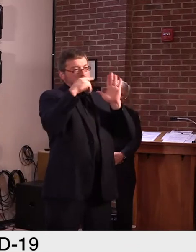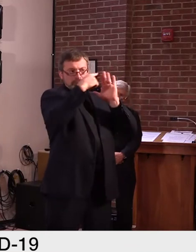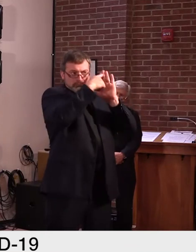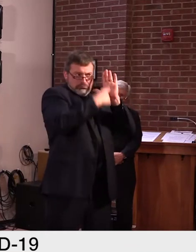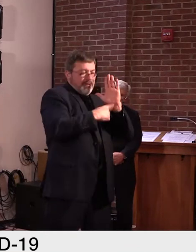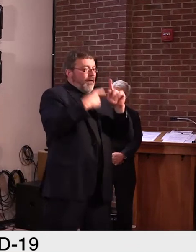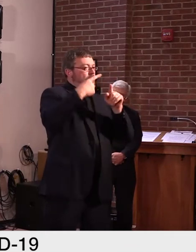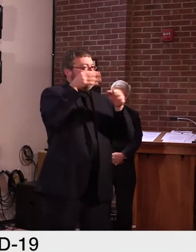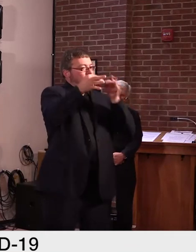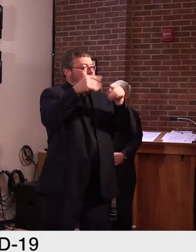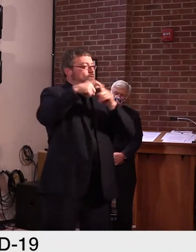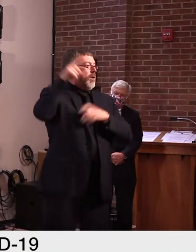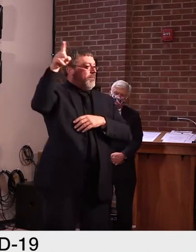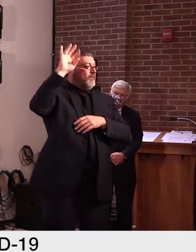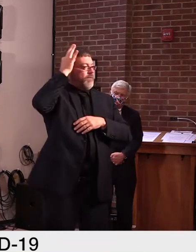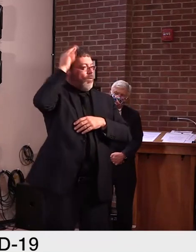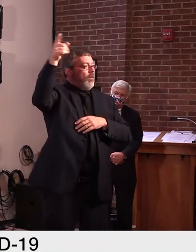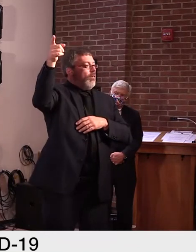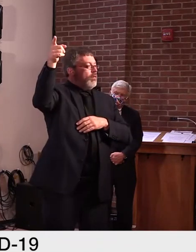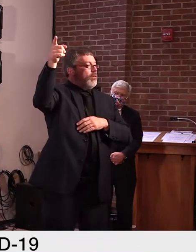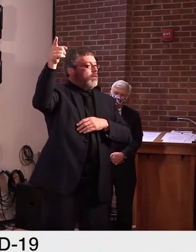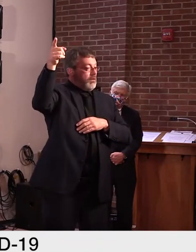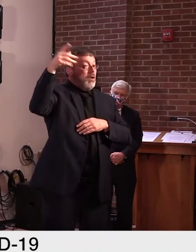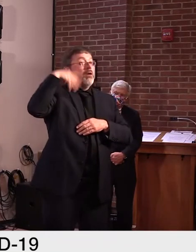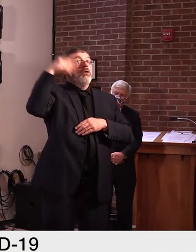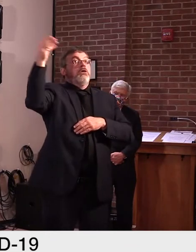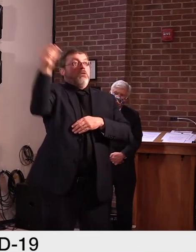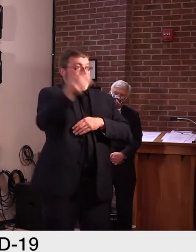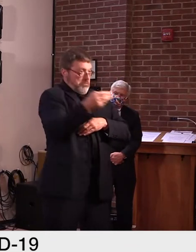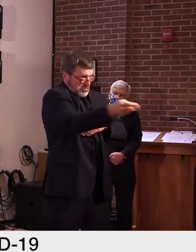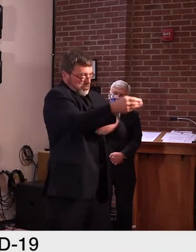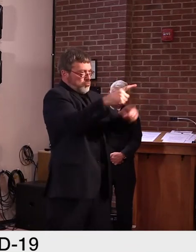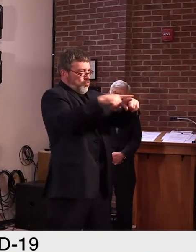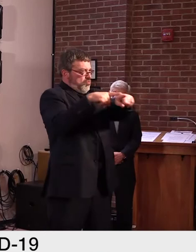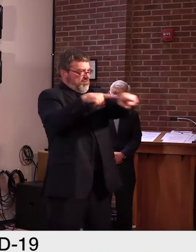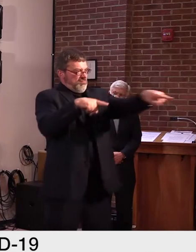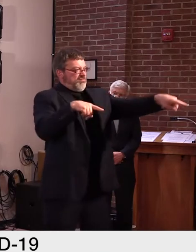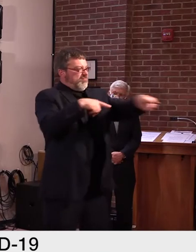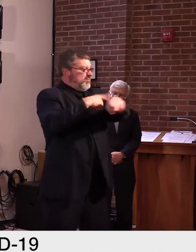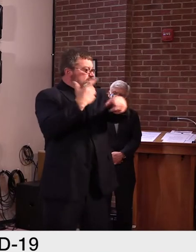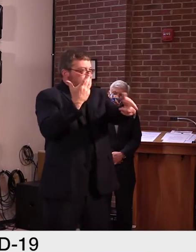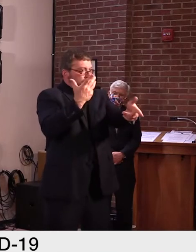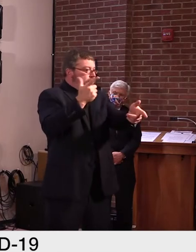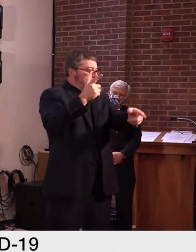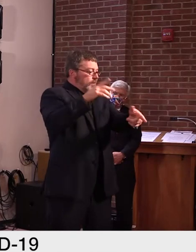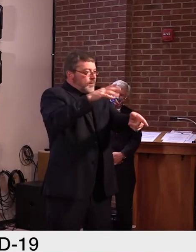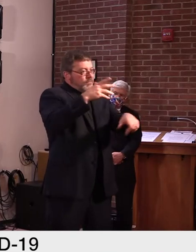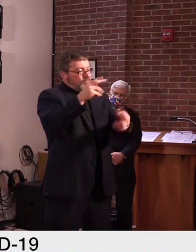to the clinical world, uh, how we perceive the role of those tests in Vermont.